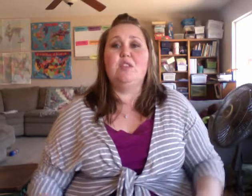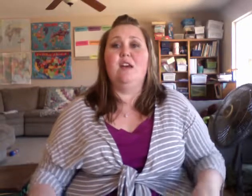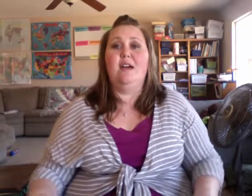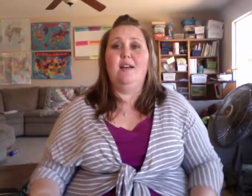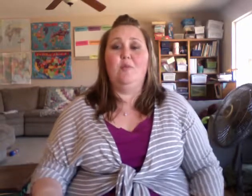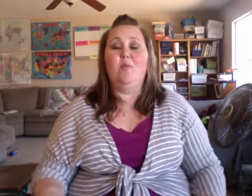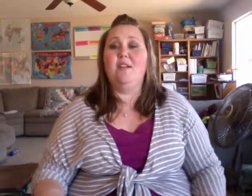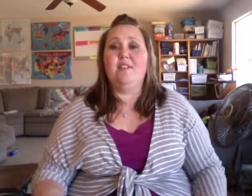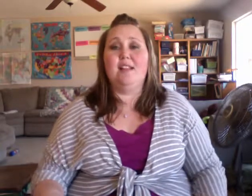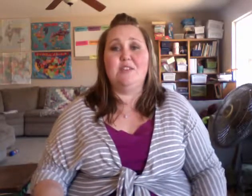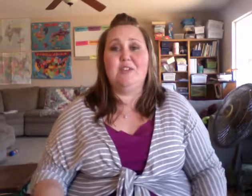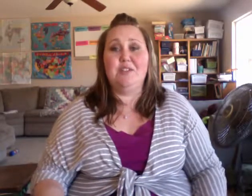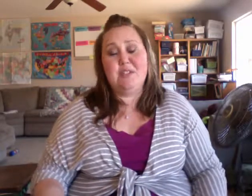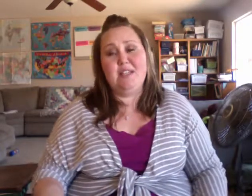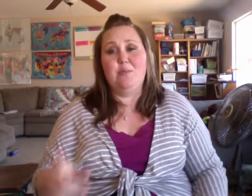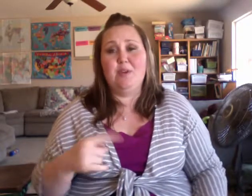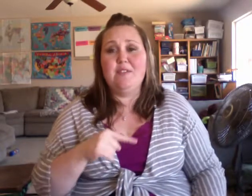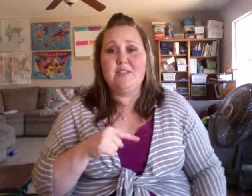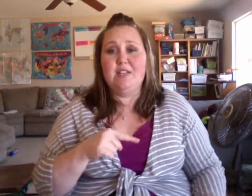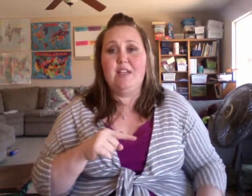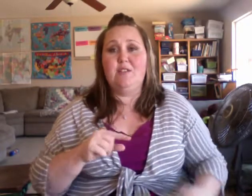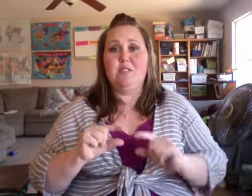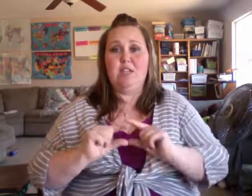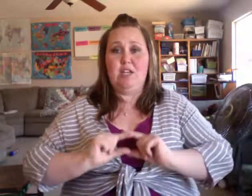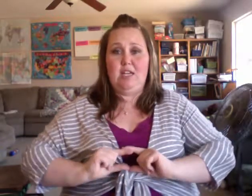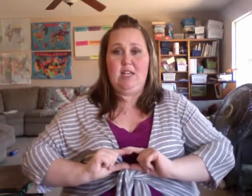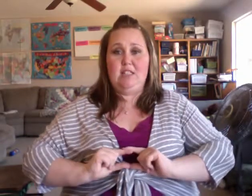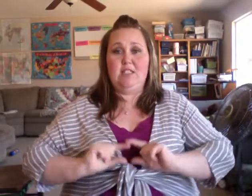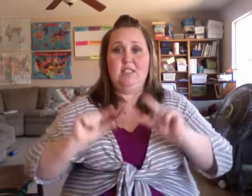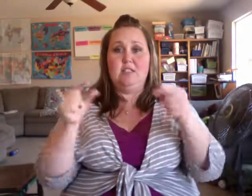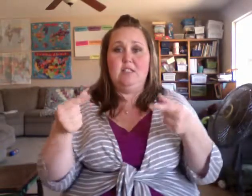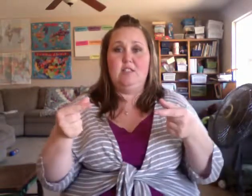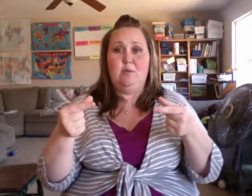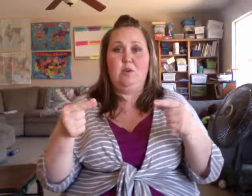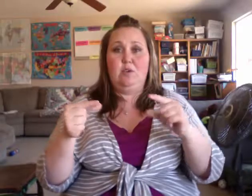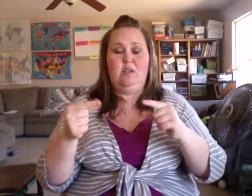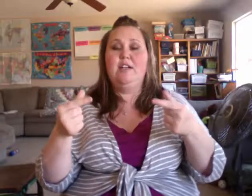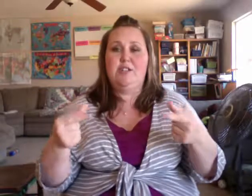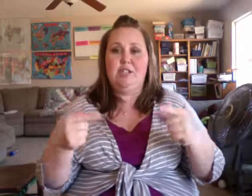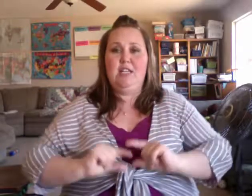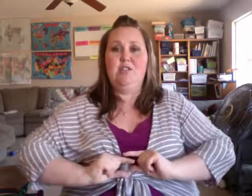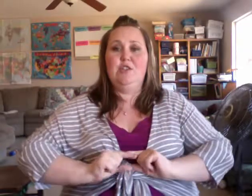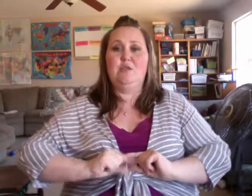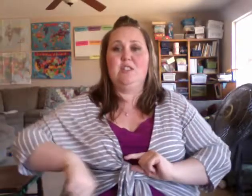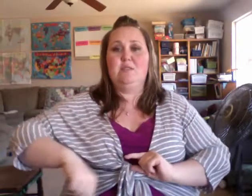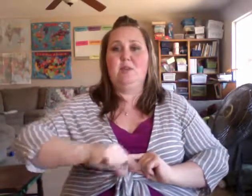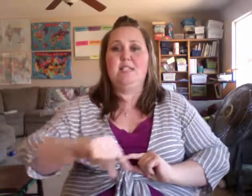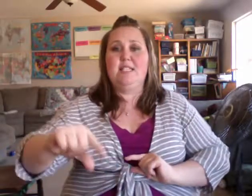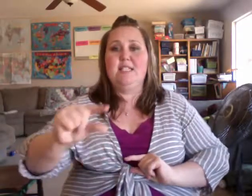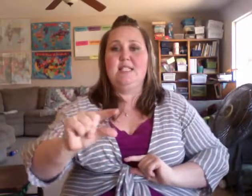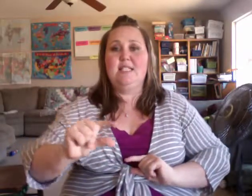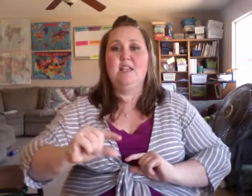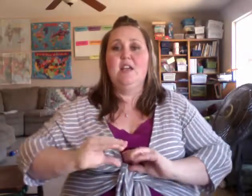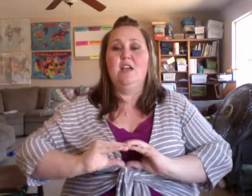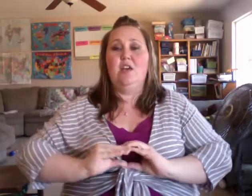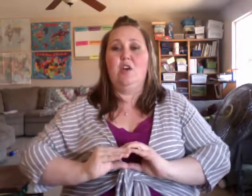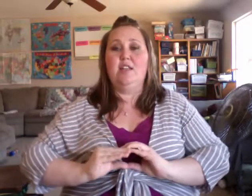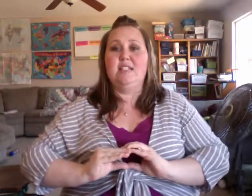one of the classifiers in the previous video such as a small, a G to show the small intestines, a